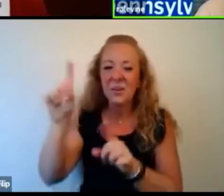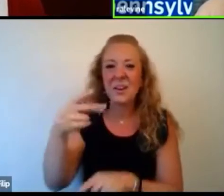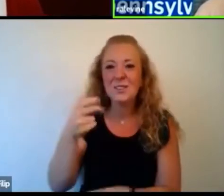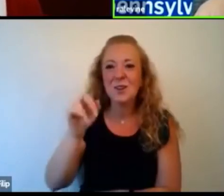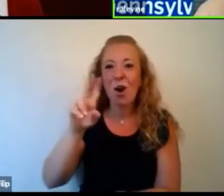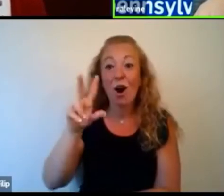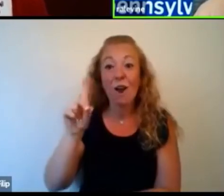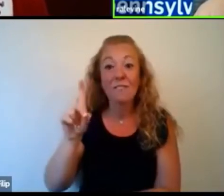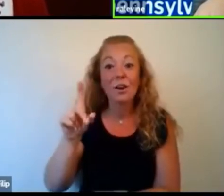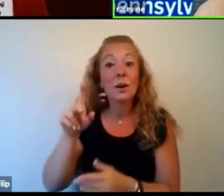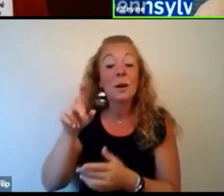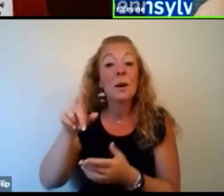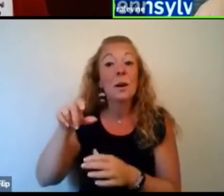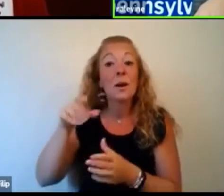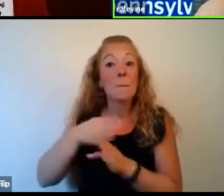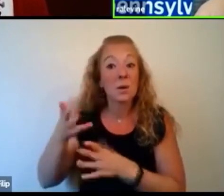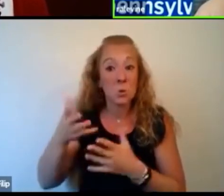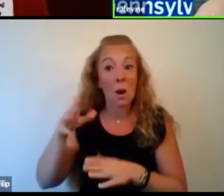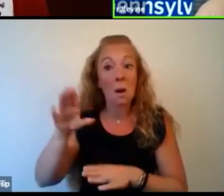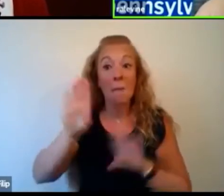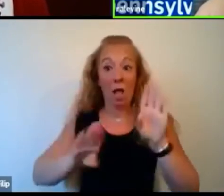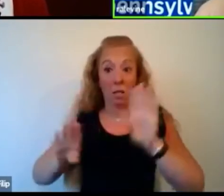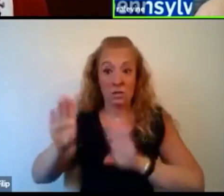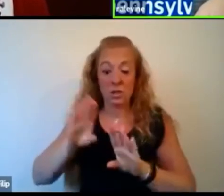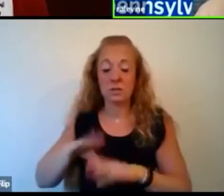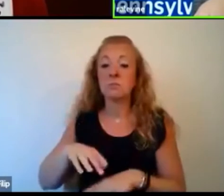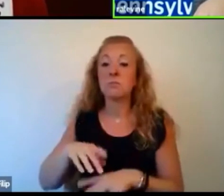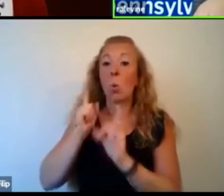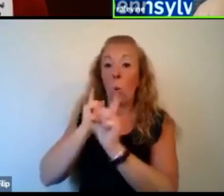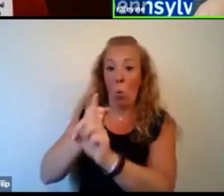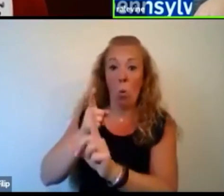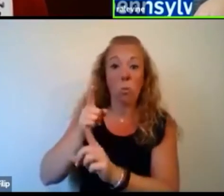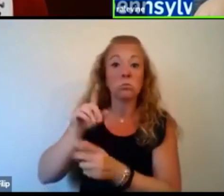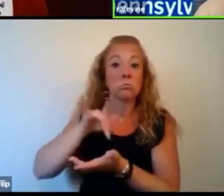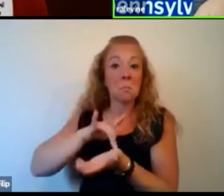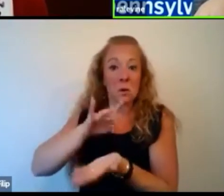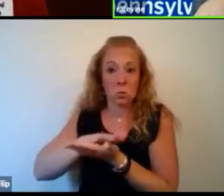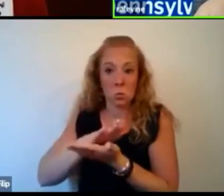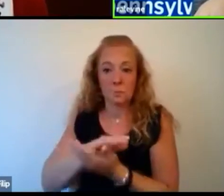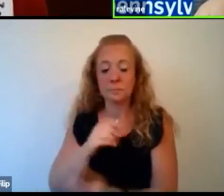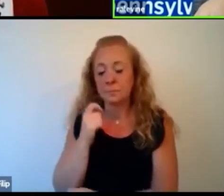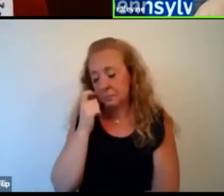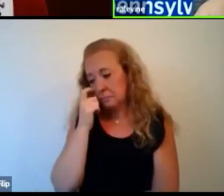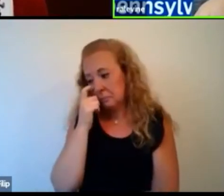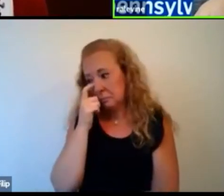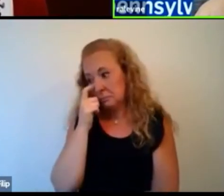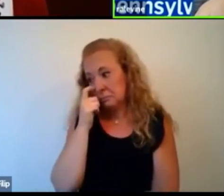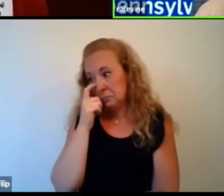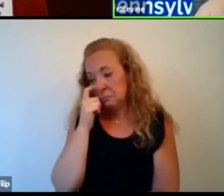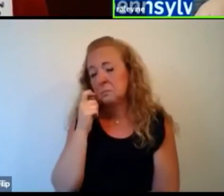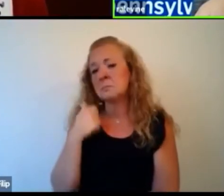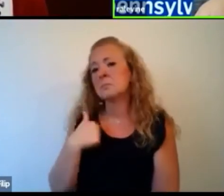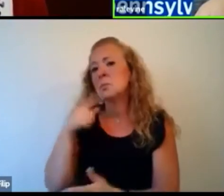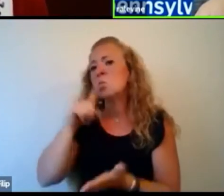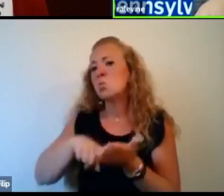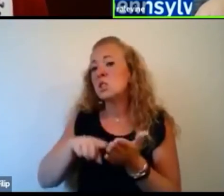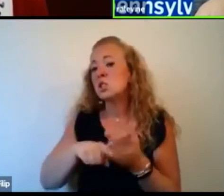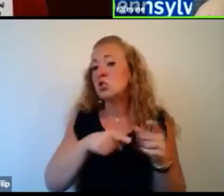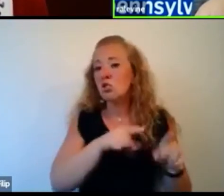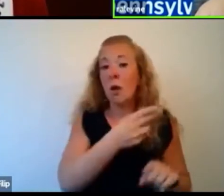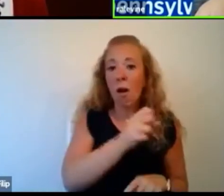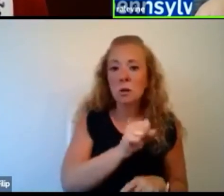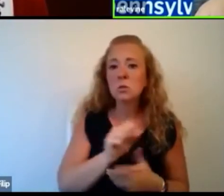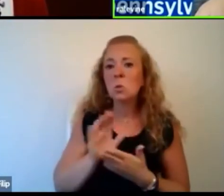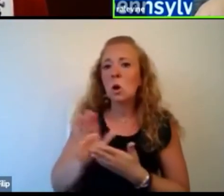biology, uh, with an idea of, of going to medical school. Um, I did a lot of, um, actually research in my high school and colleges